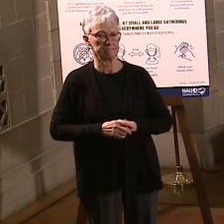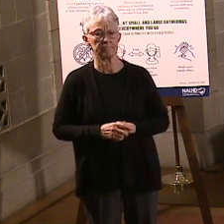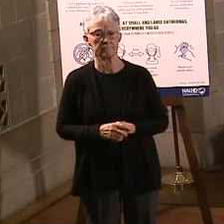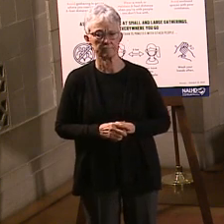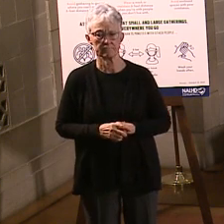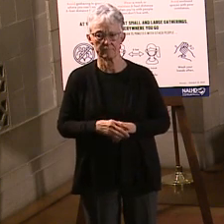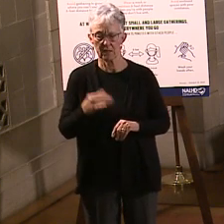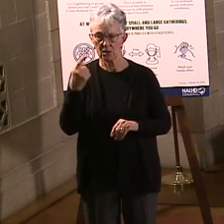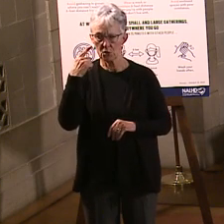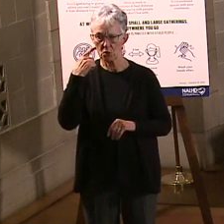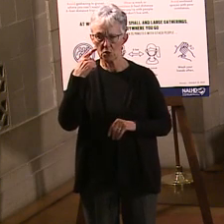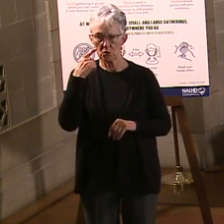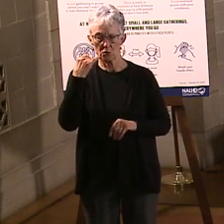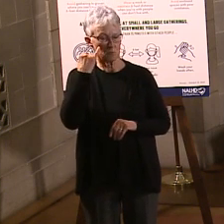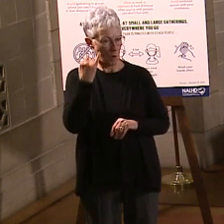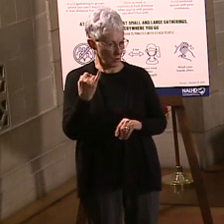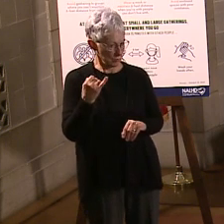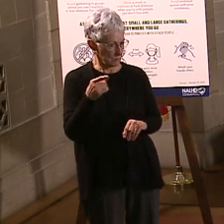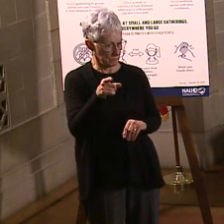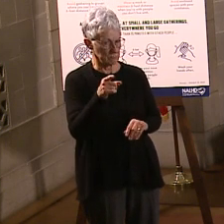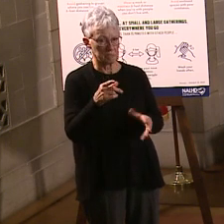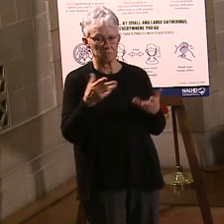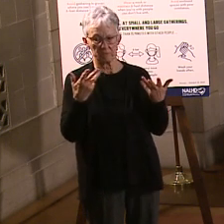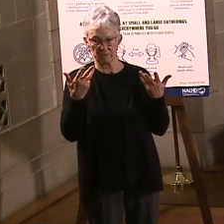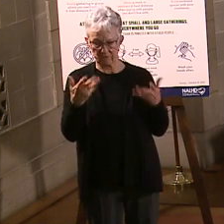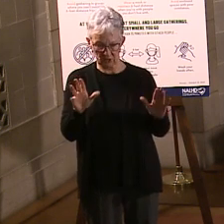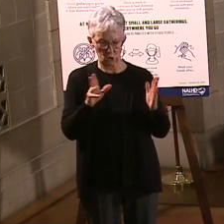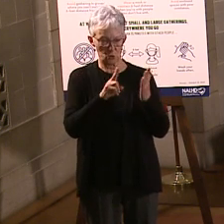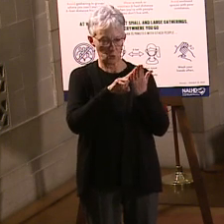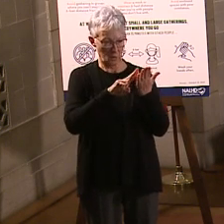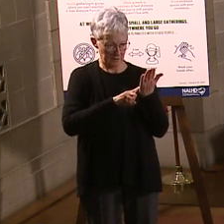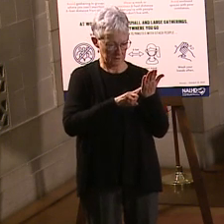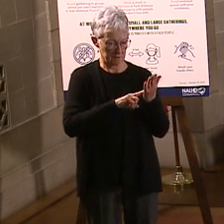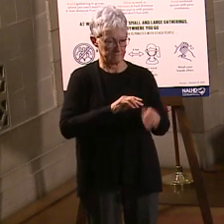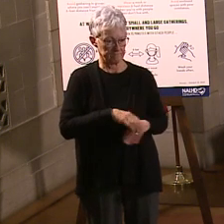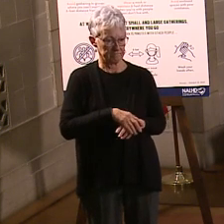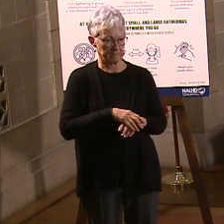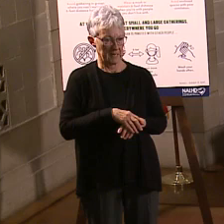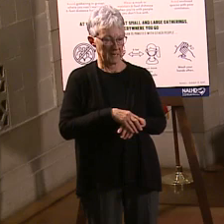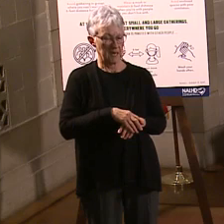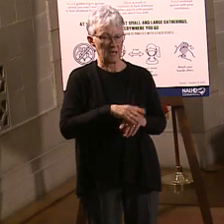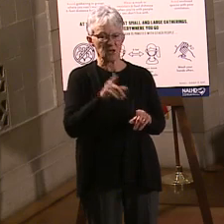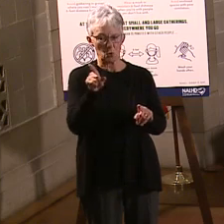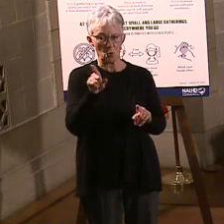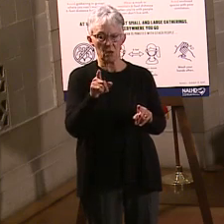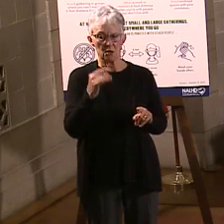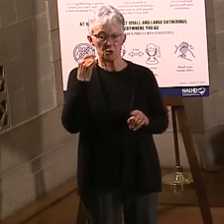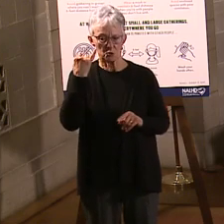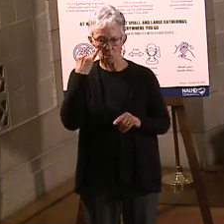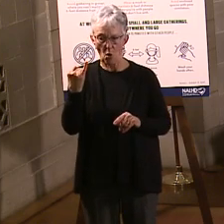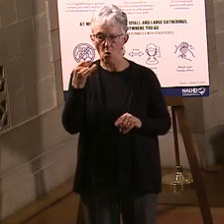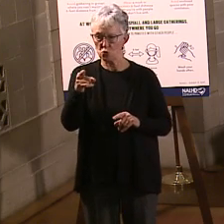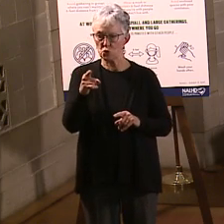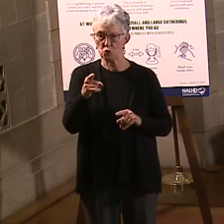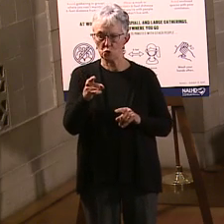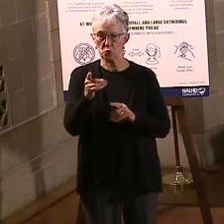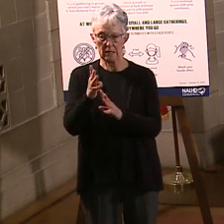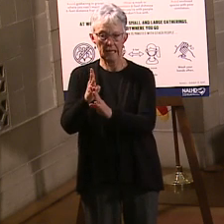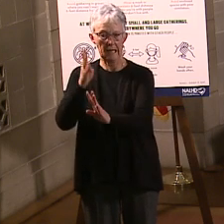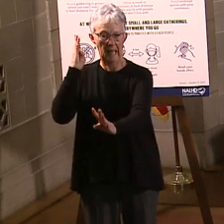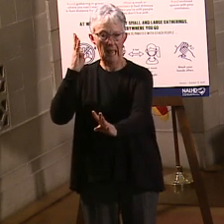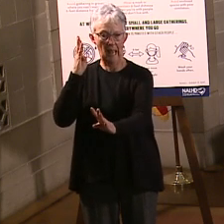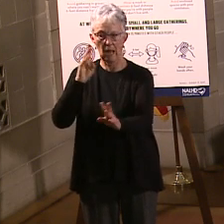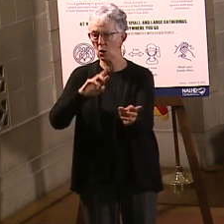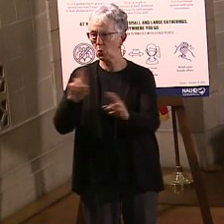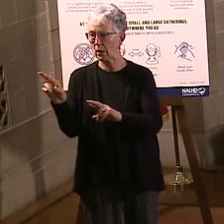So you think about if you are standing in line to go to a swimming pool. I'm going to use that example because we use the word pool. So you're standing in line.